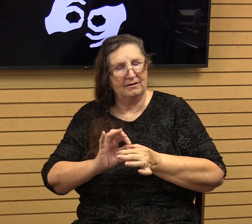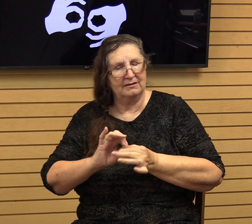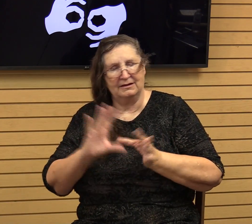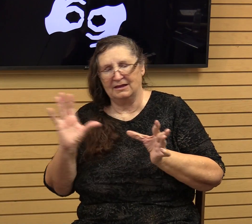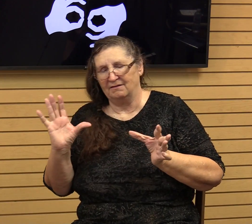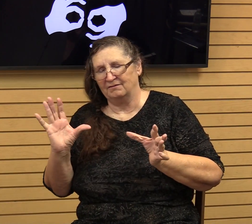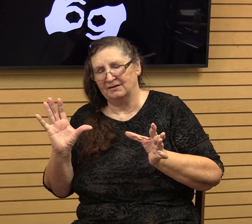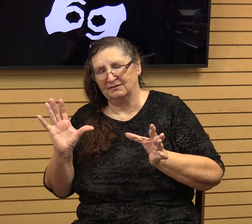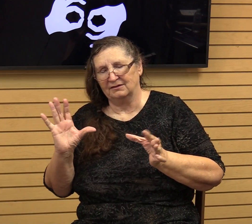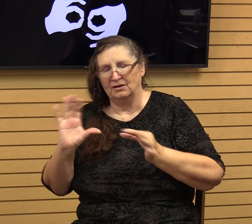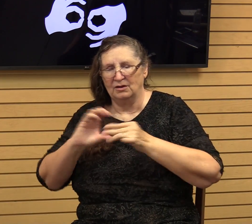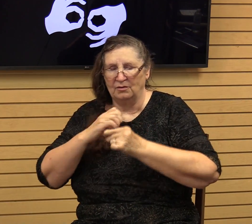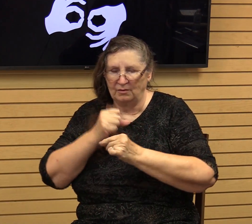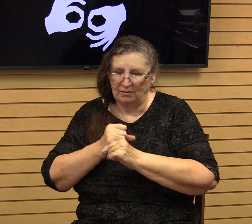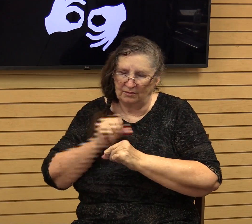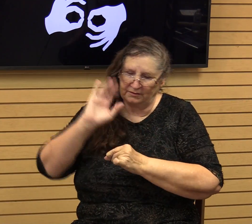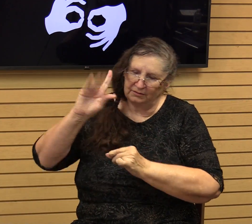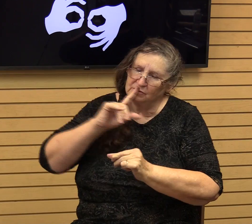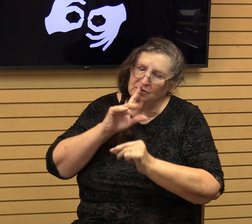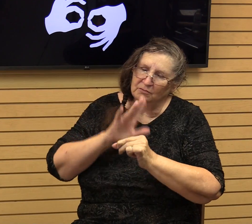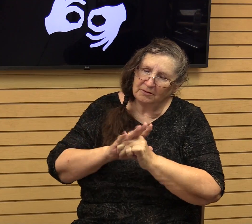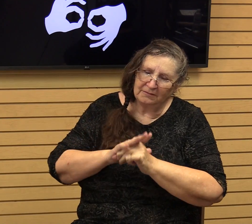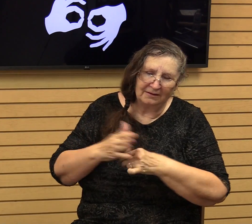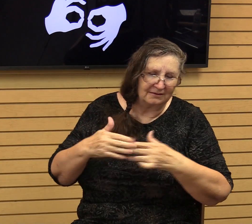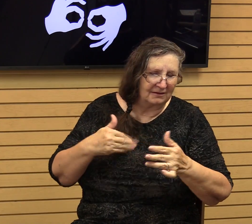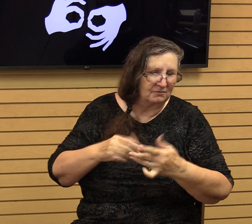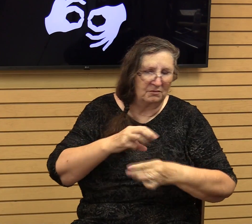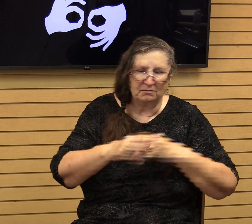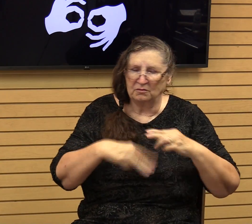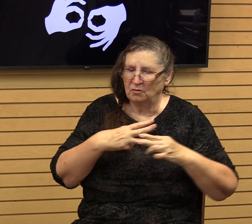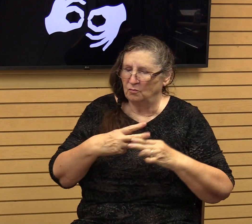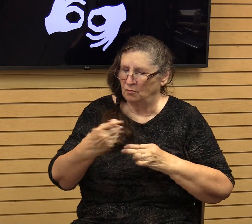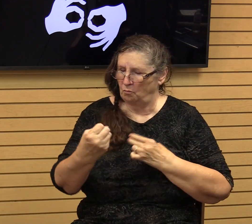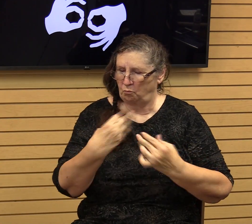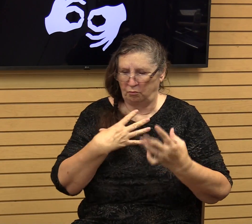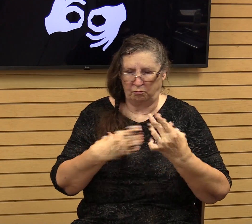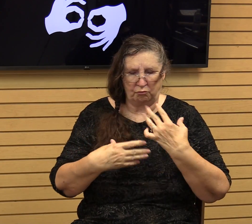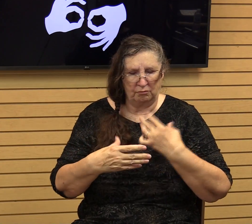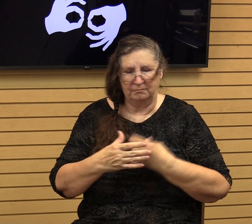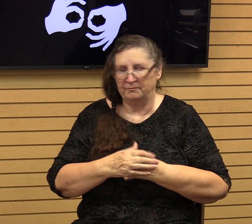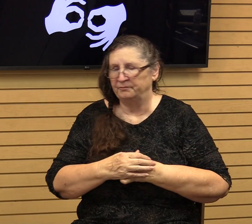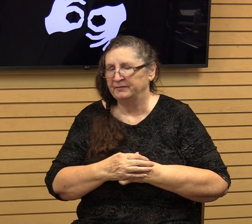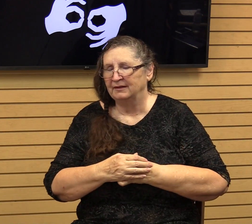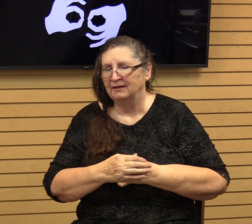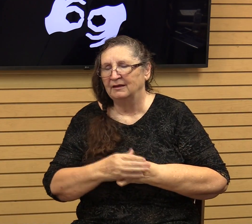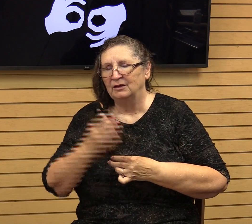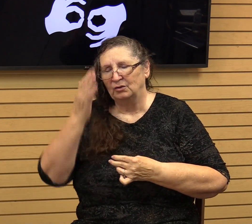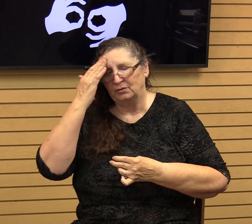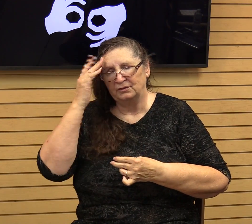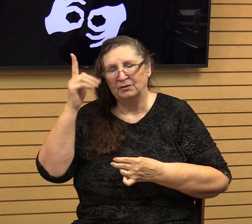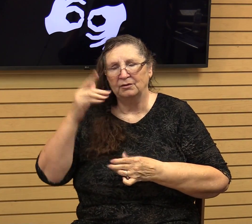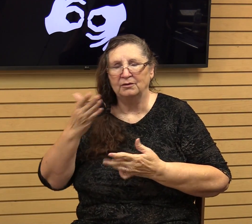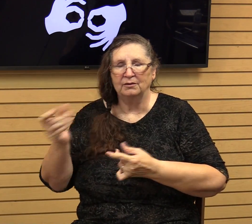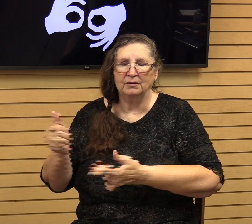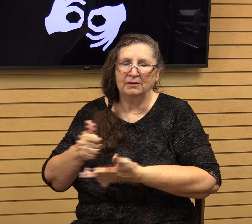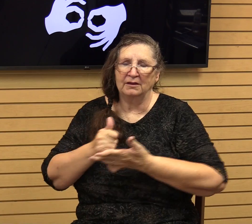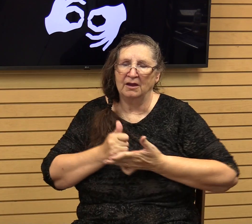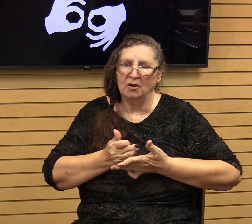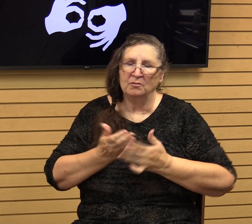we hold on to those things, Lord, it doesn't matter what this world throws at us. We know you're going to get us through it, and so we love